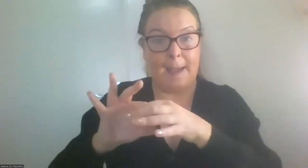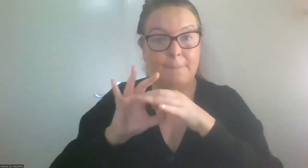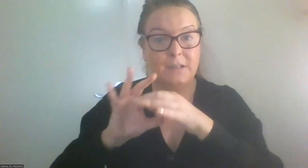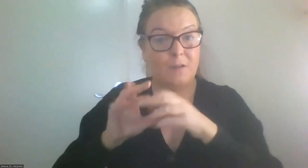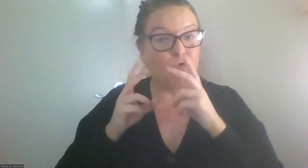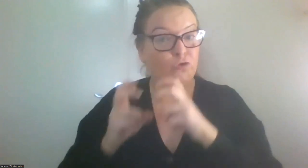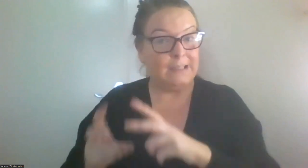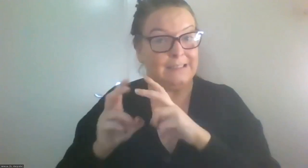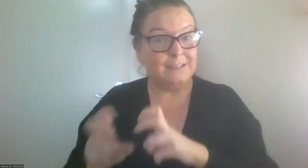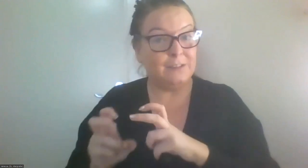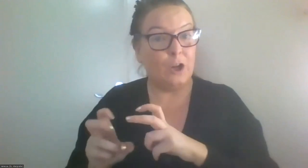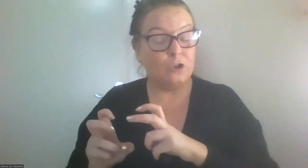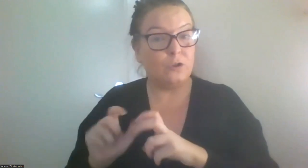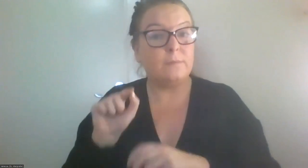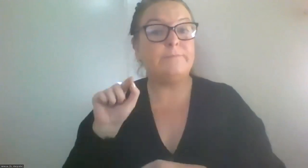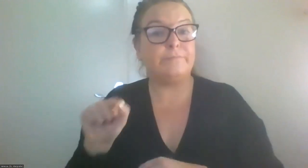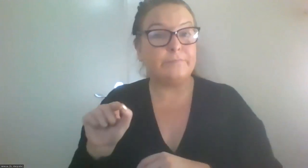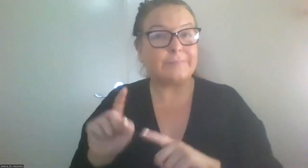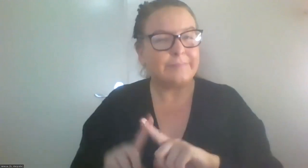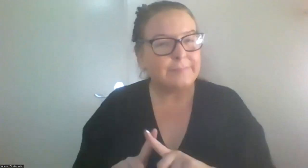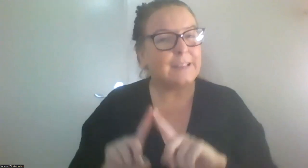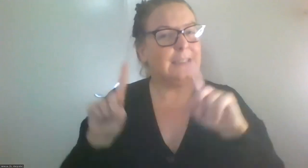different to the more common,